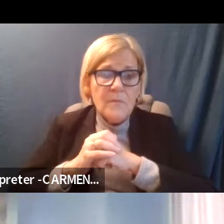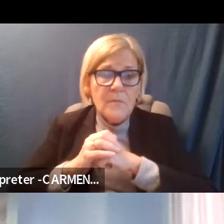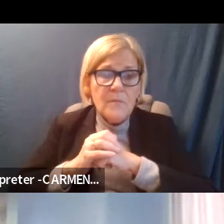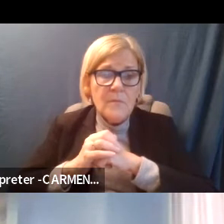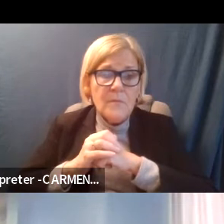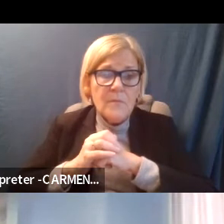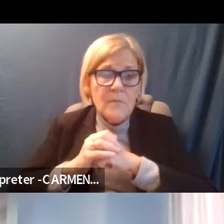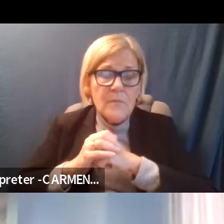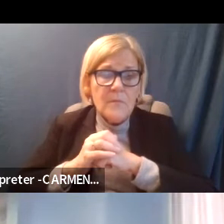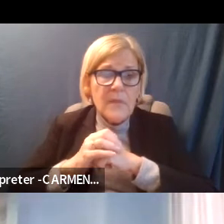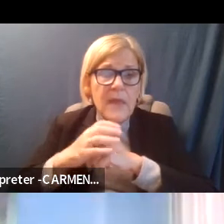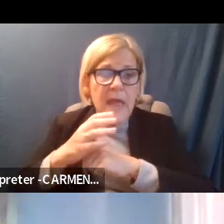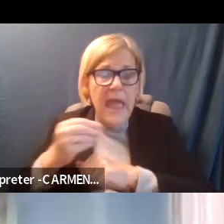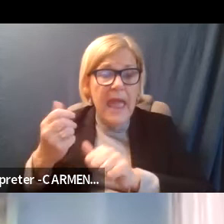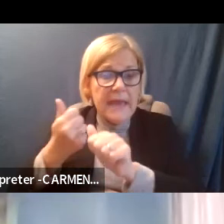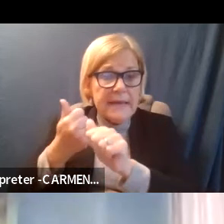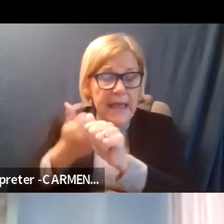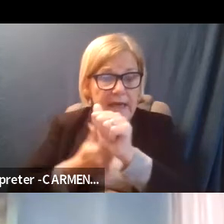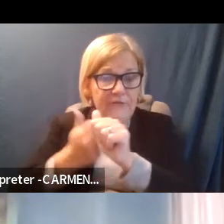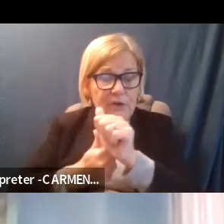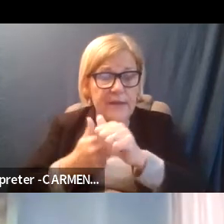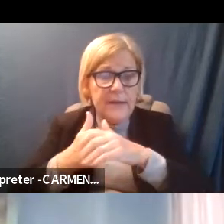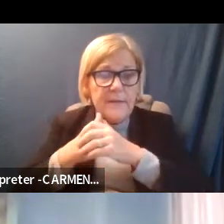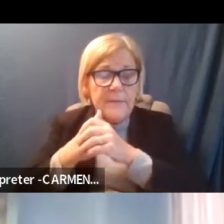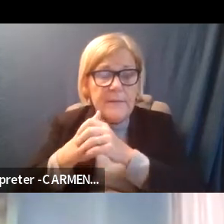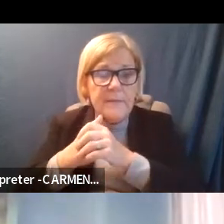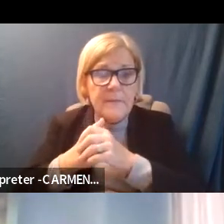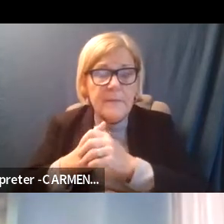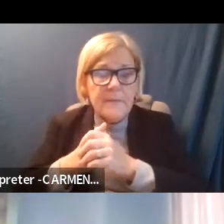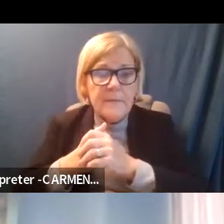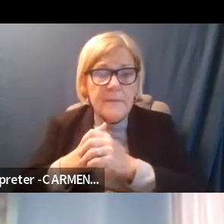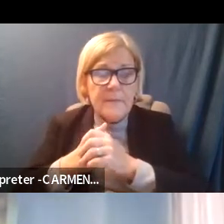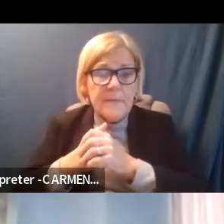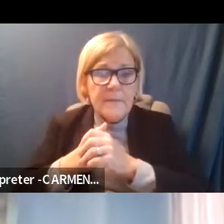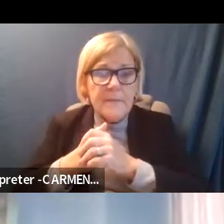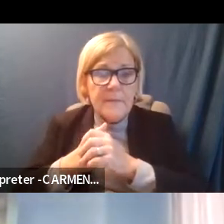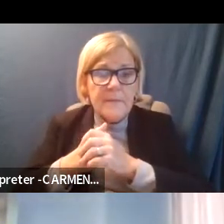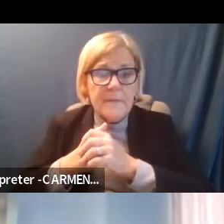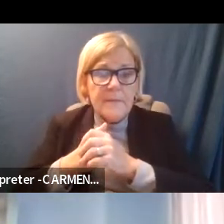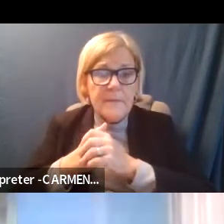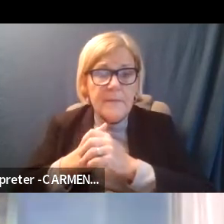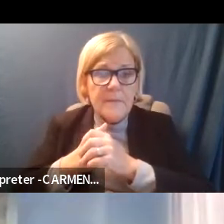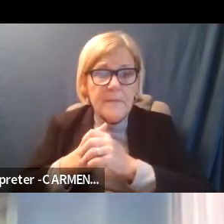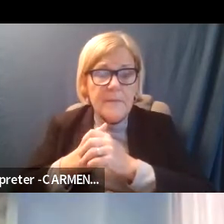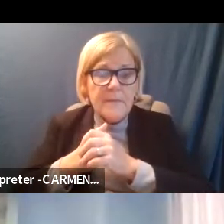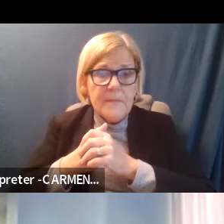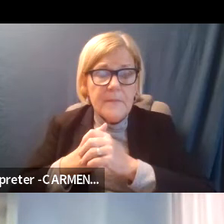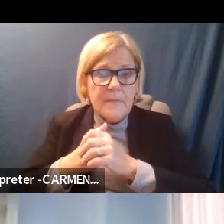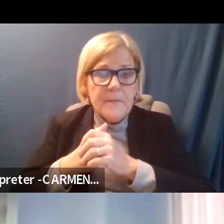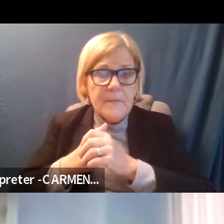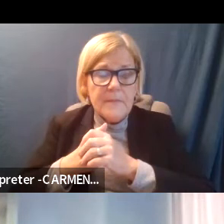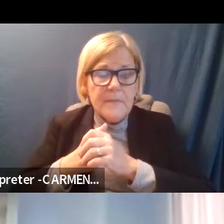I wish I wish